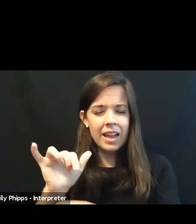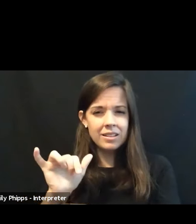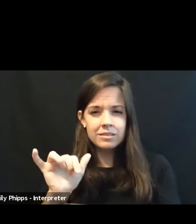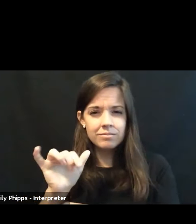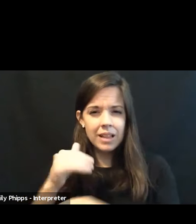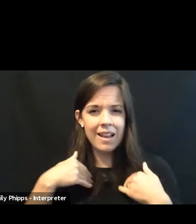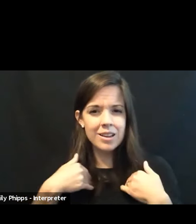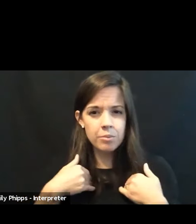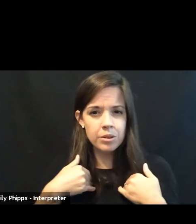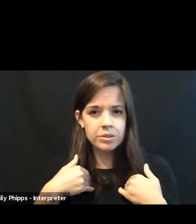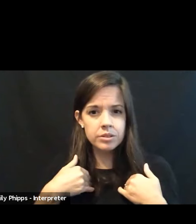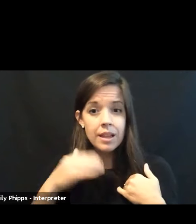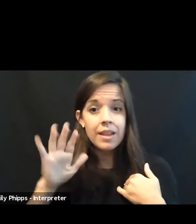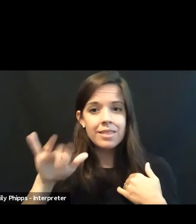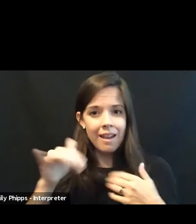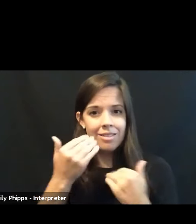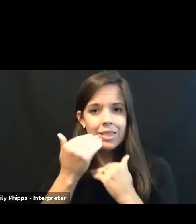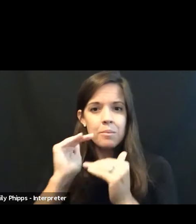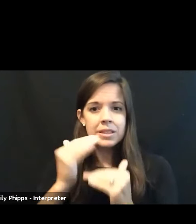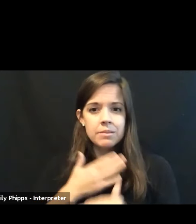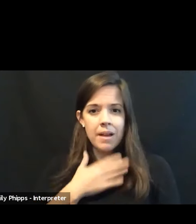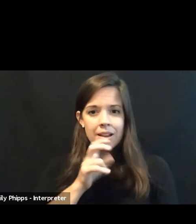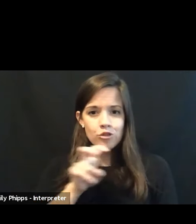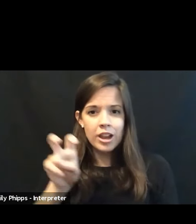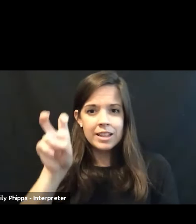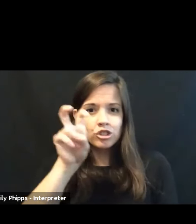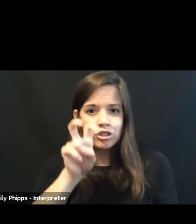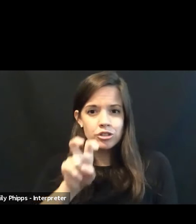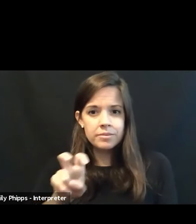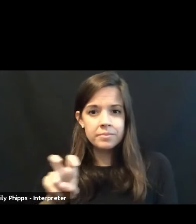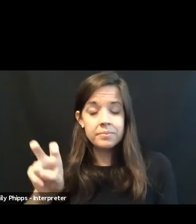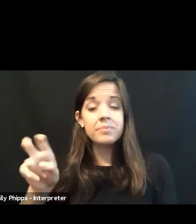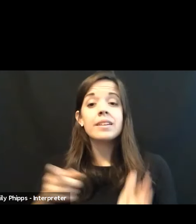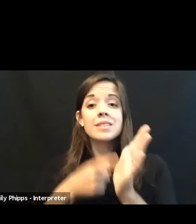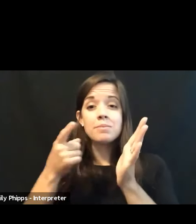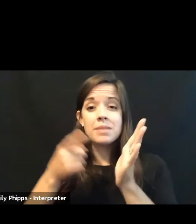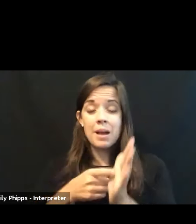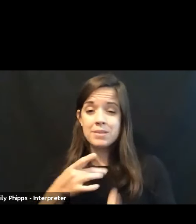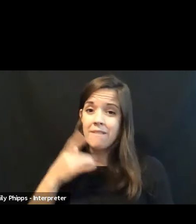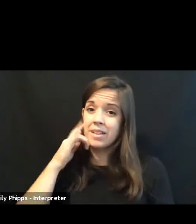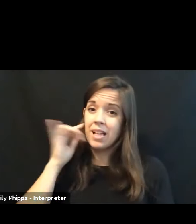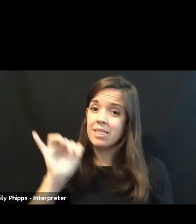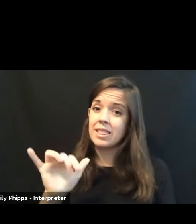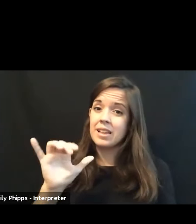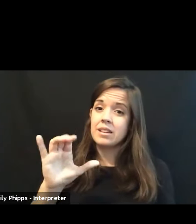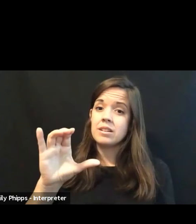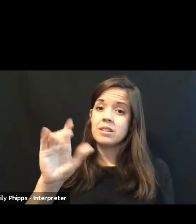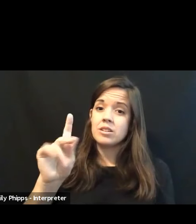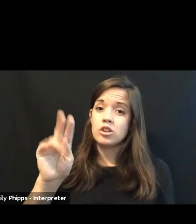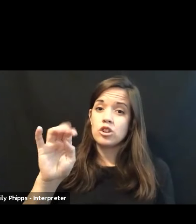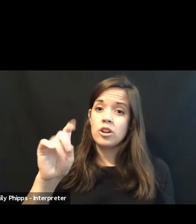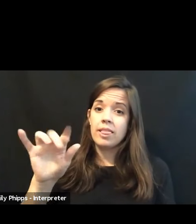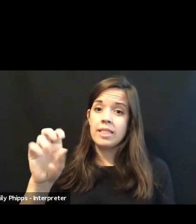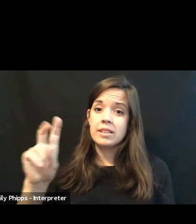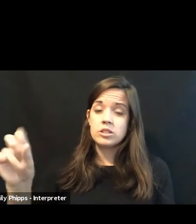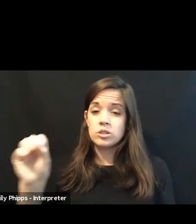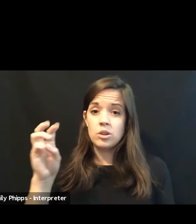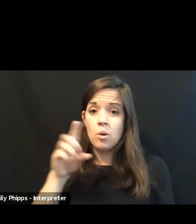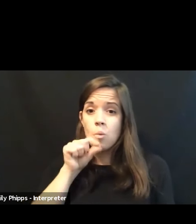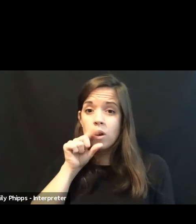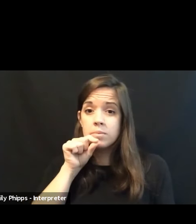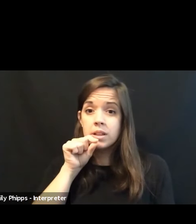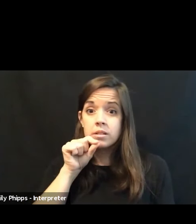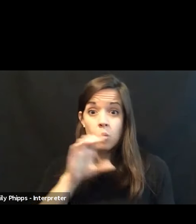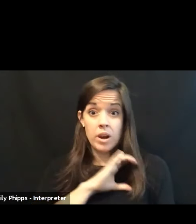my range. At times, you're right. I do feel like a Kirtland's warbler. When a policeman is riding